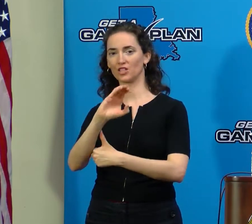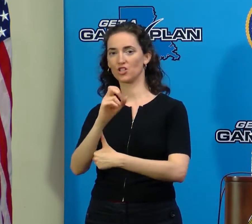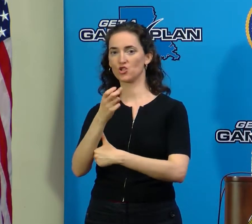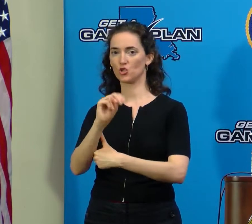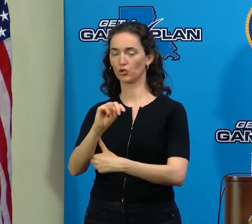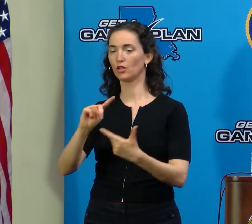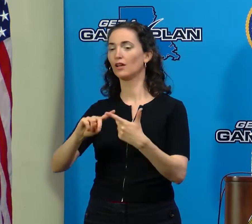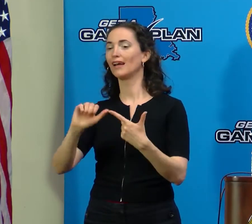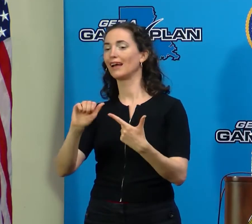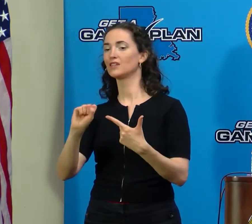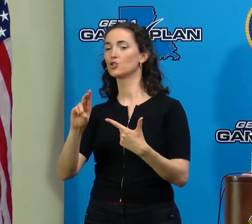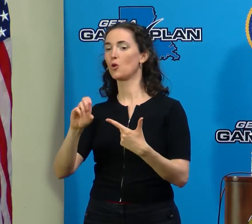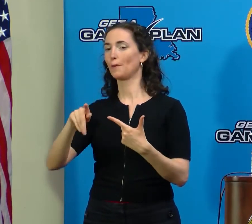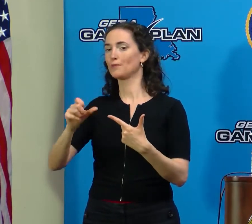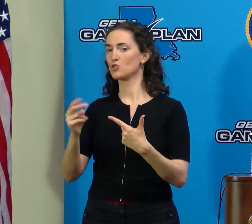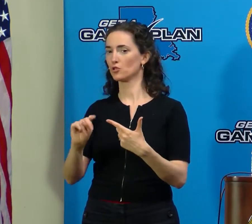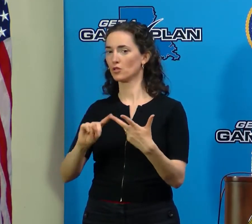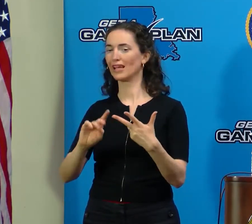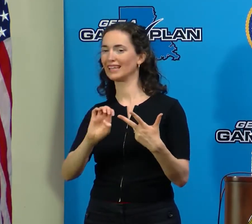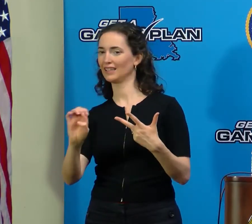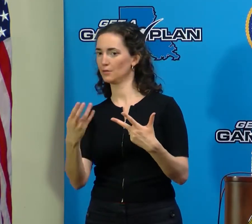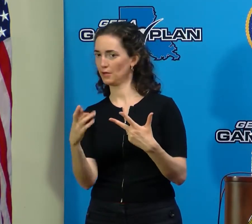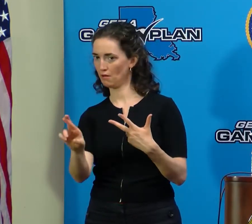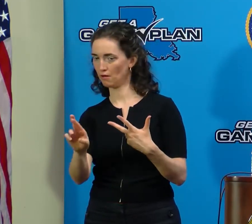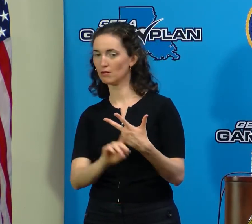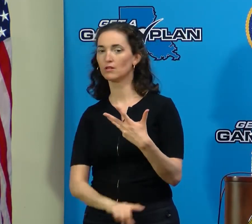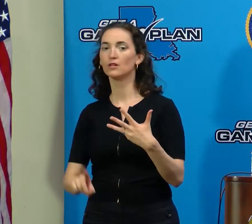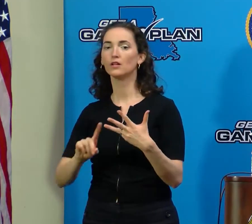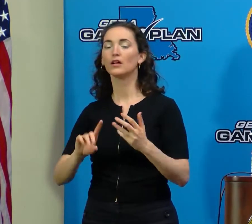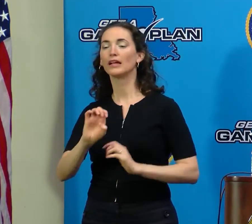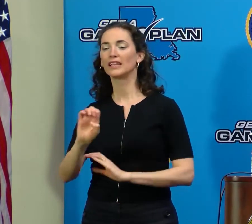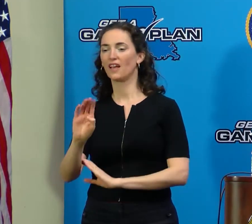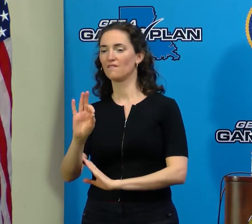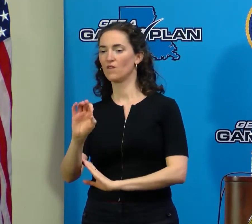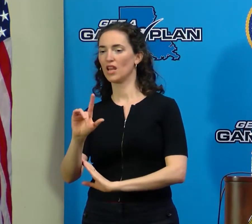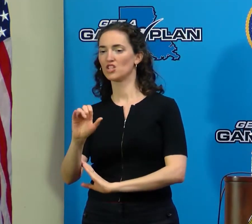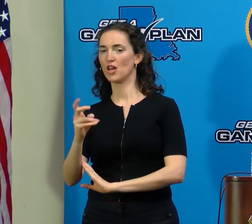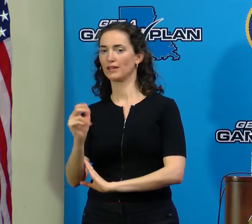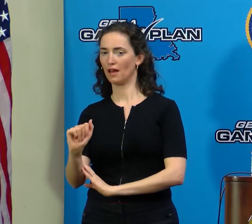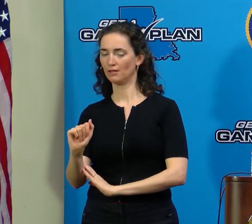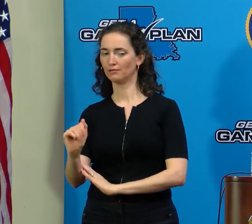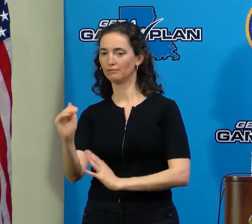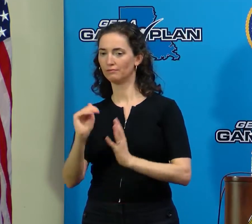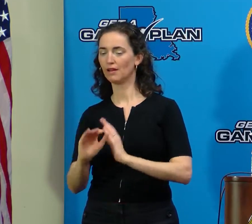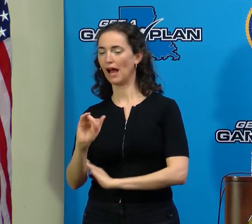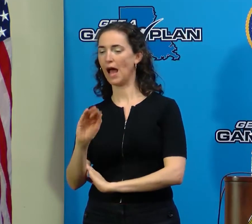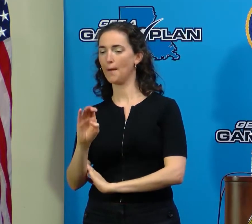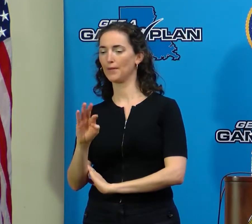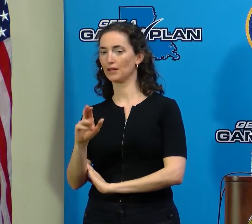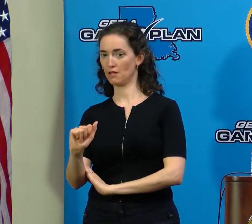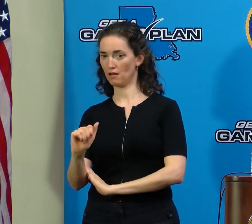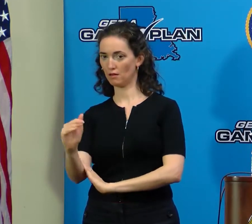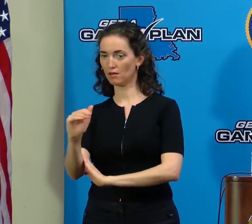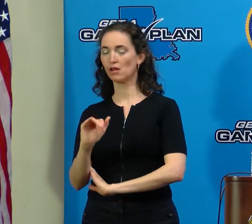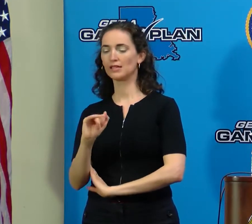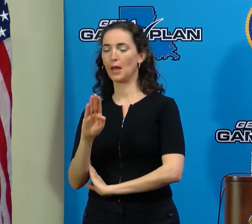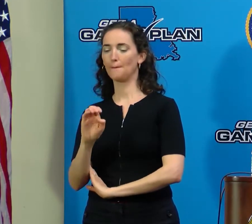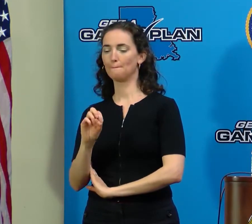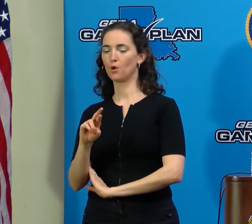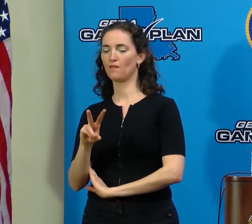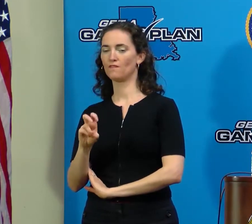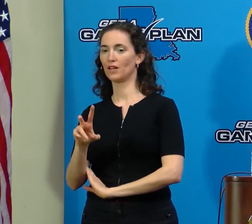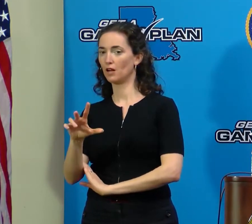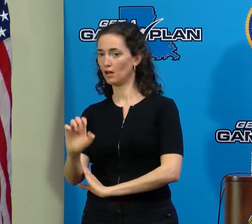Assumption, East Baton Rouge, East Feliciana, Iberia, Iberville,